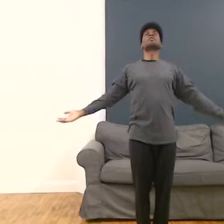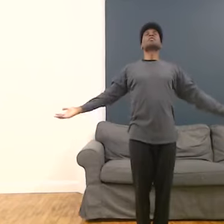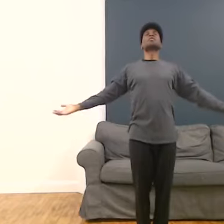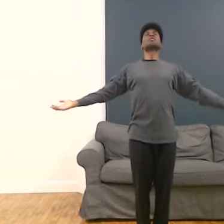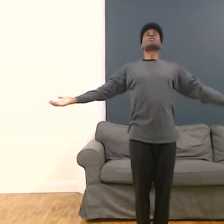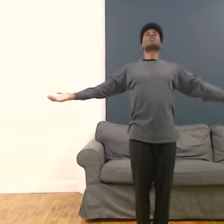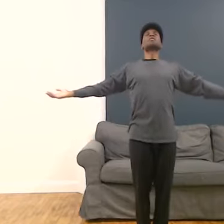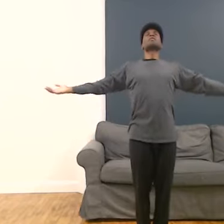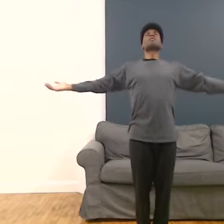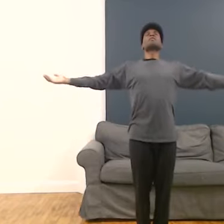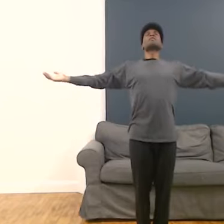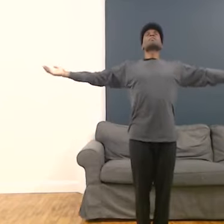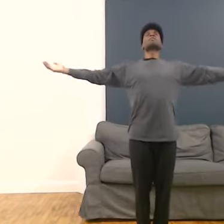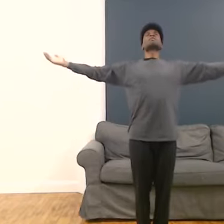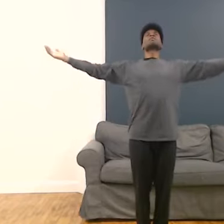We're at this point. So look, three repetitions.